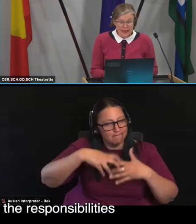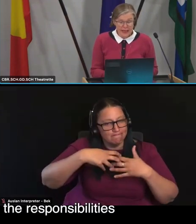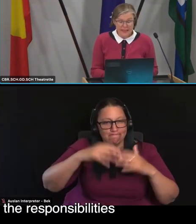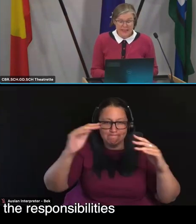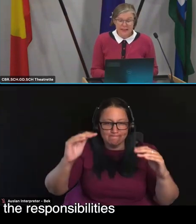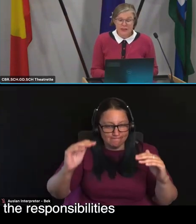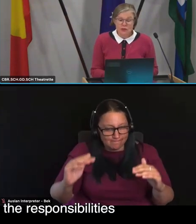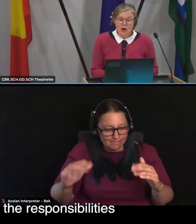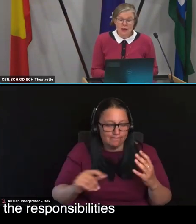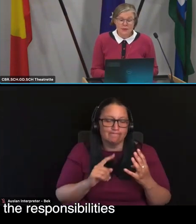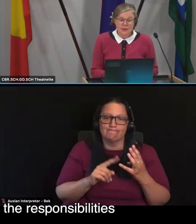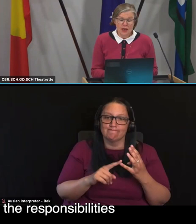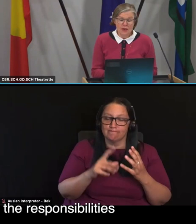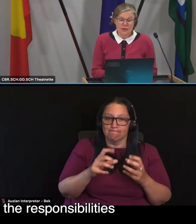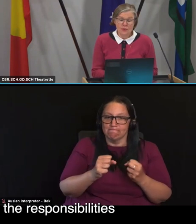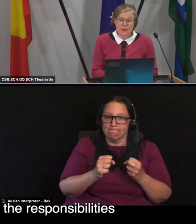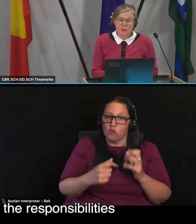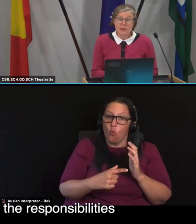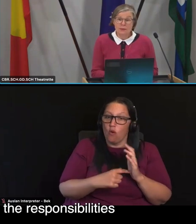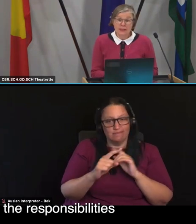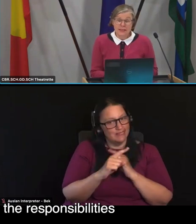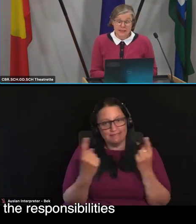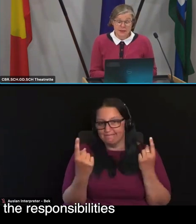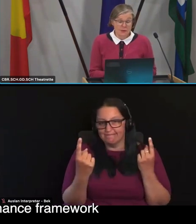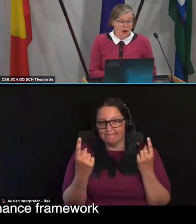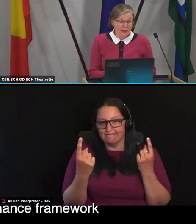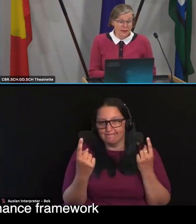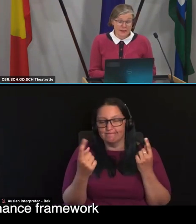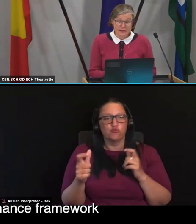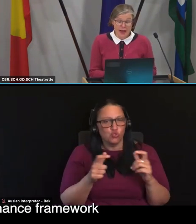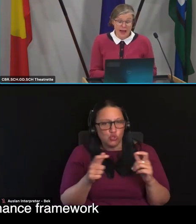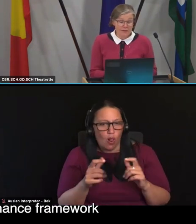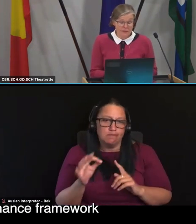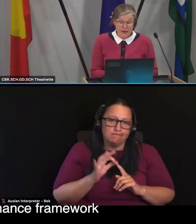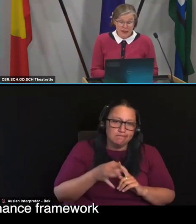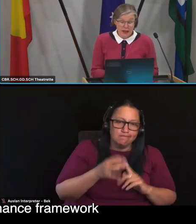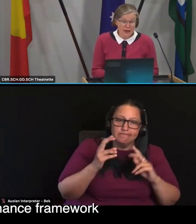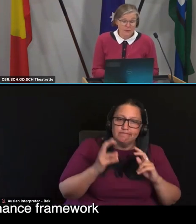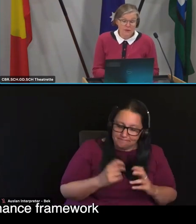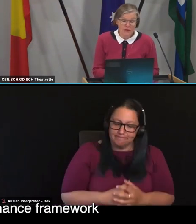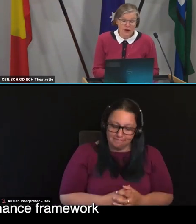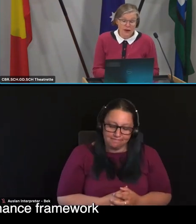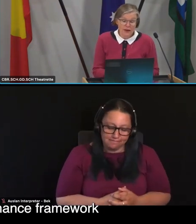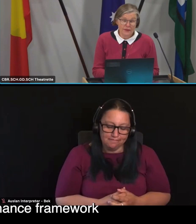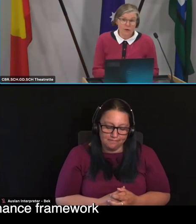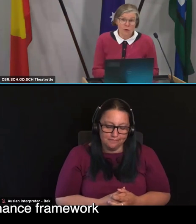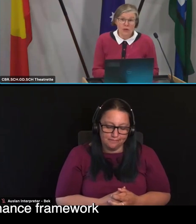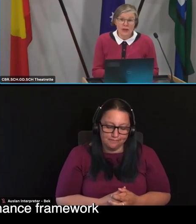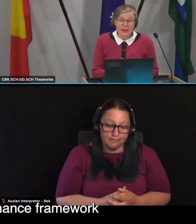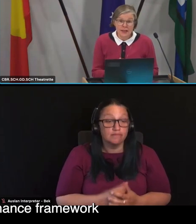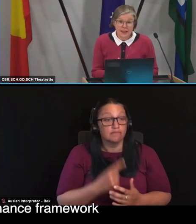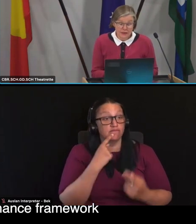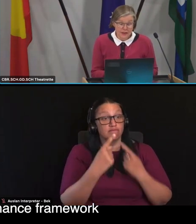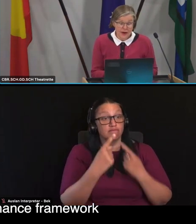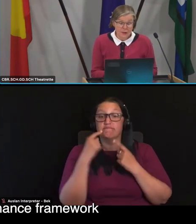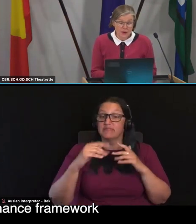clinical care standard describes the responsibilities the providers have for